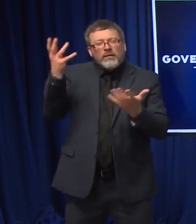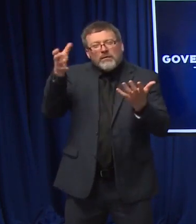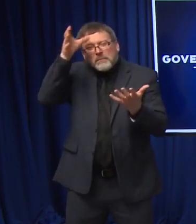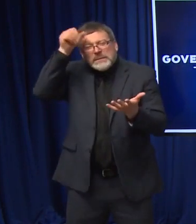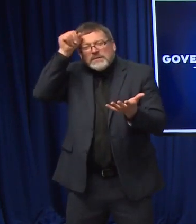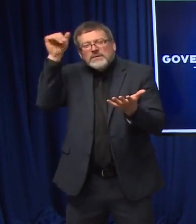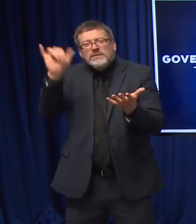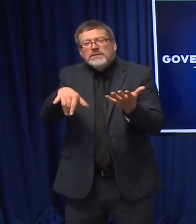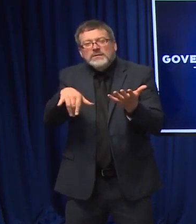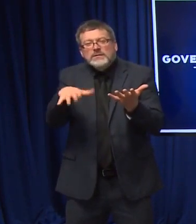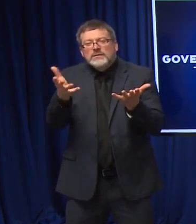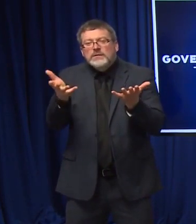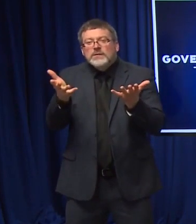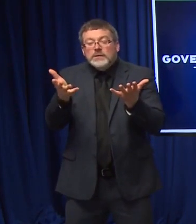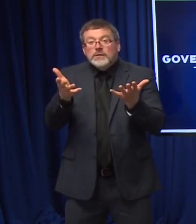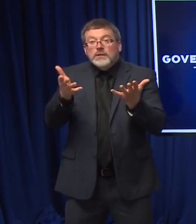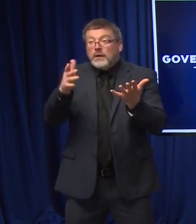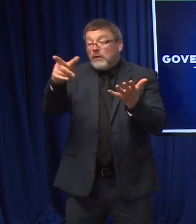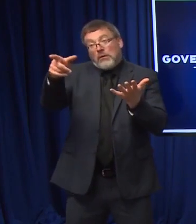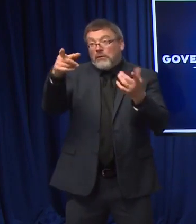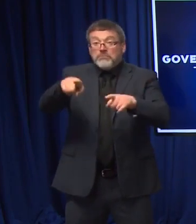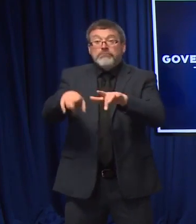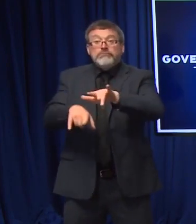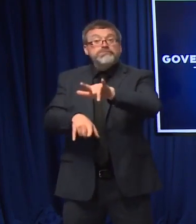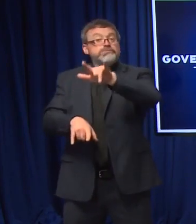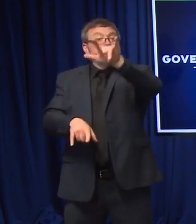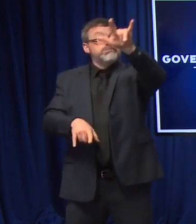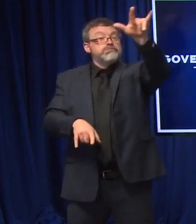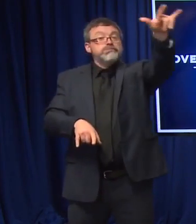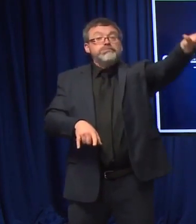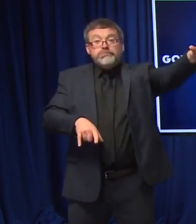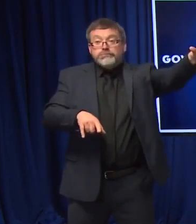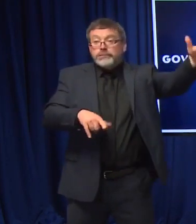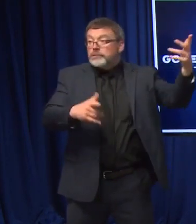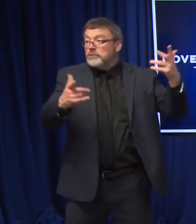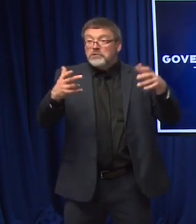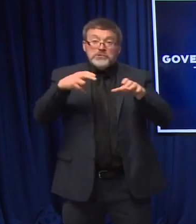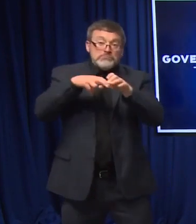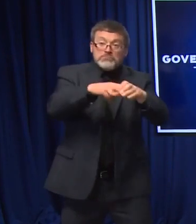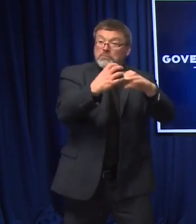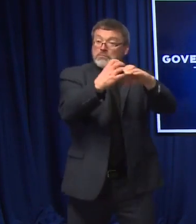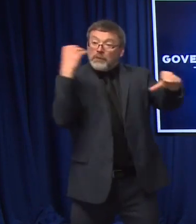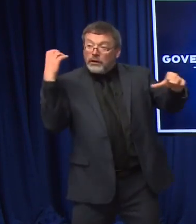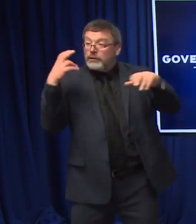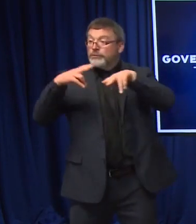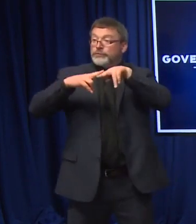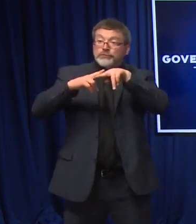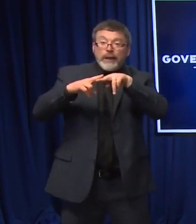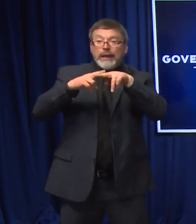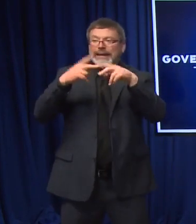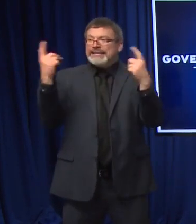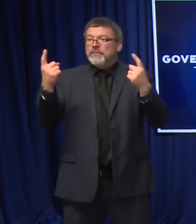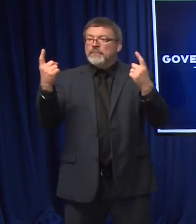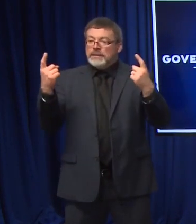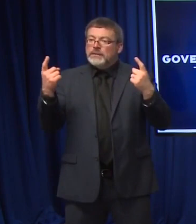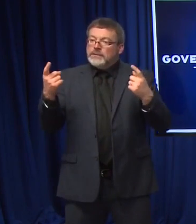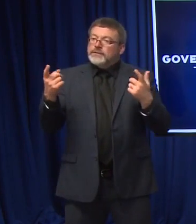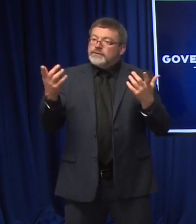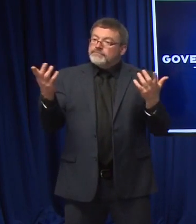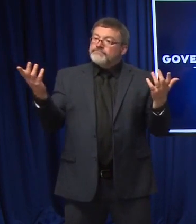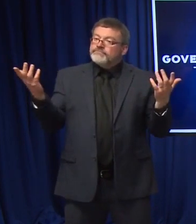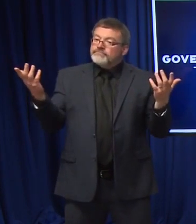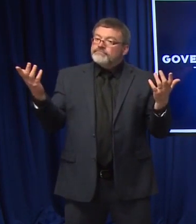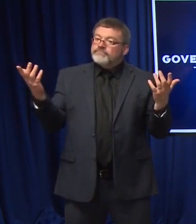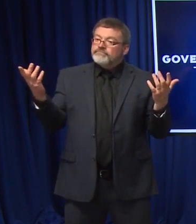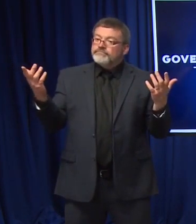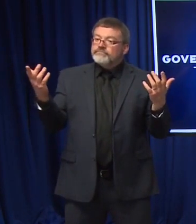know, on a plane, you know, on public transportation across the country, one additional layer of protection that people can take is to get, you know, tested again